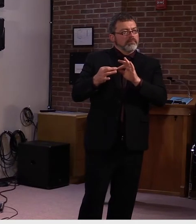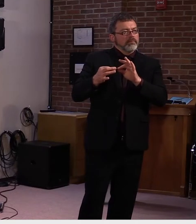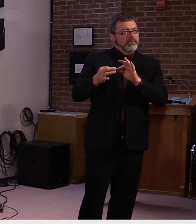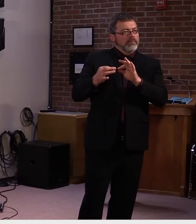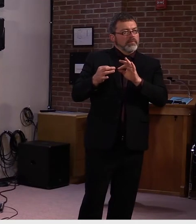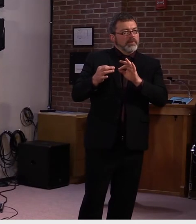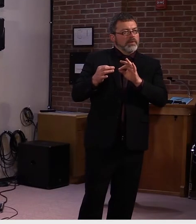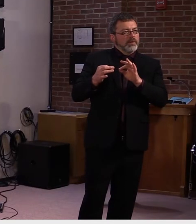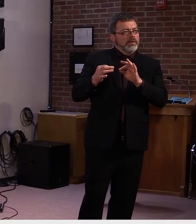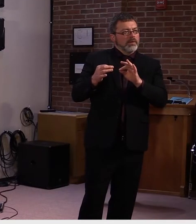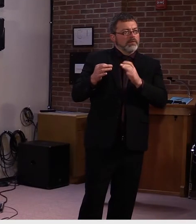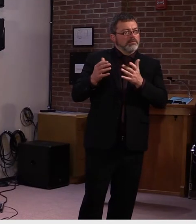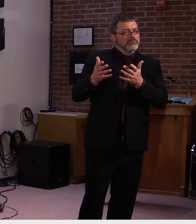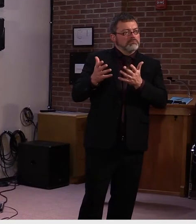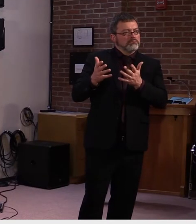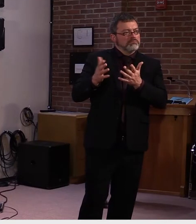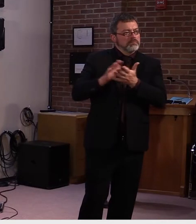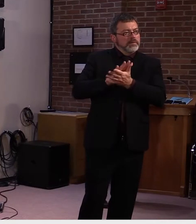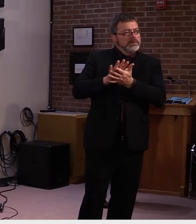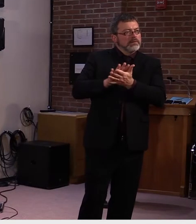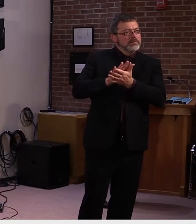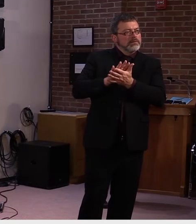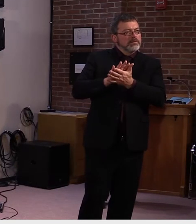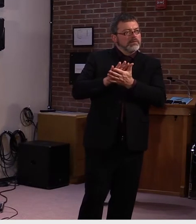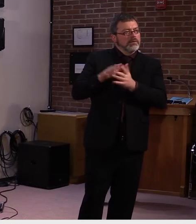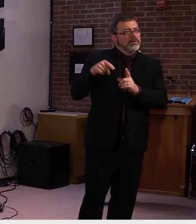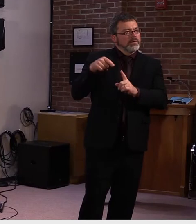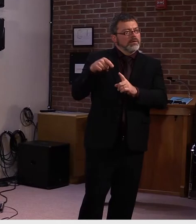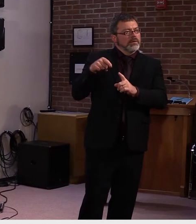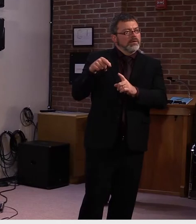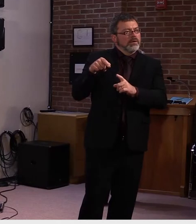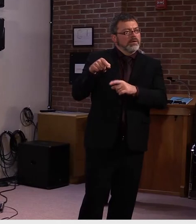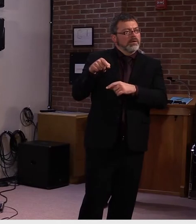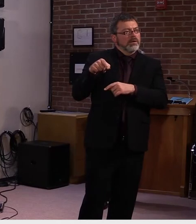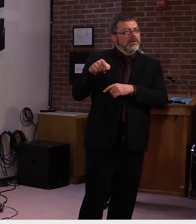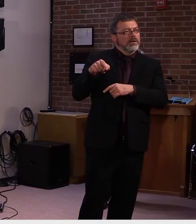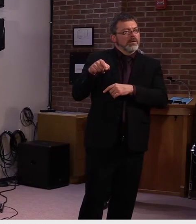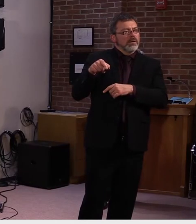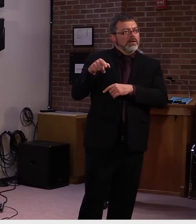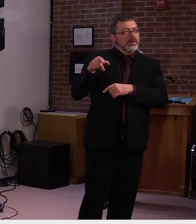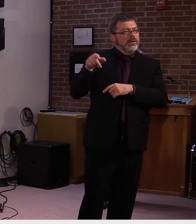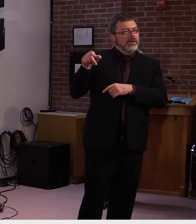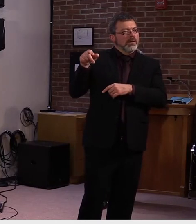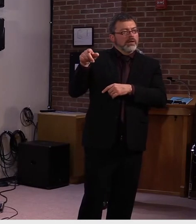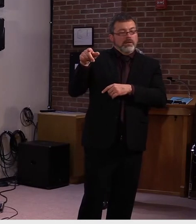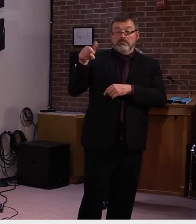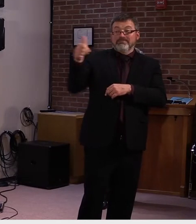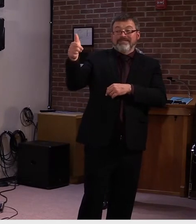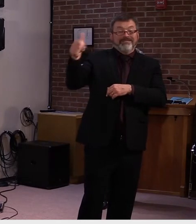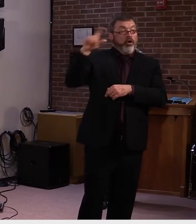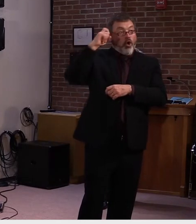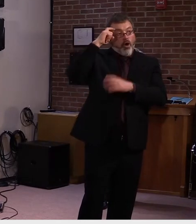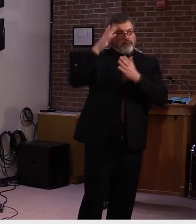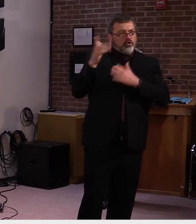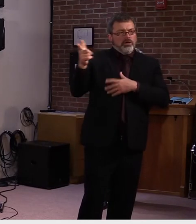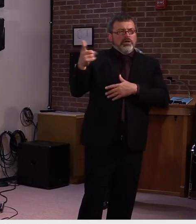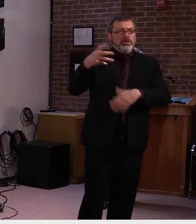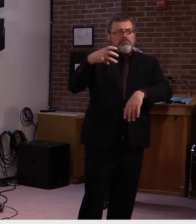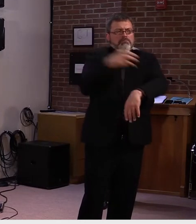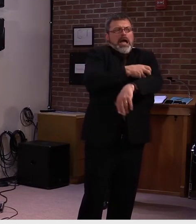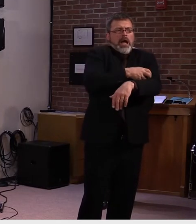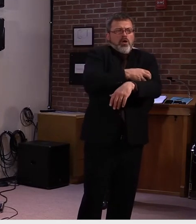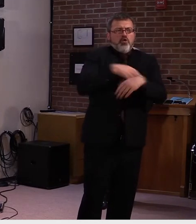sort of rather extraordinary powers that you've been exercising during the state of emergency? Um, well, when we,